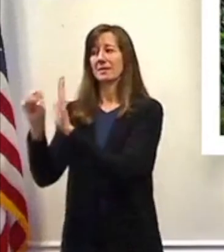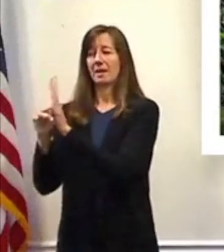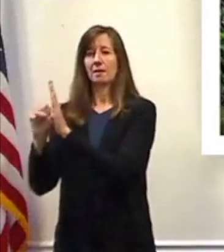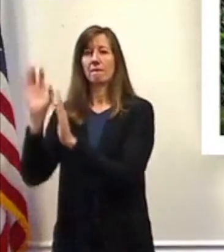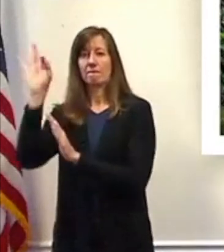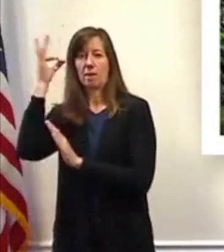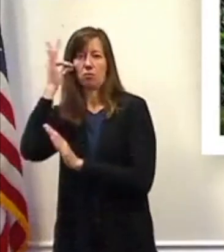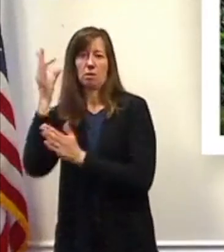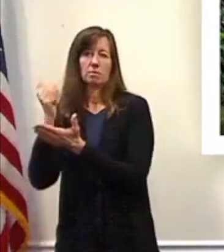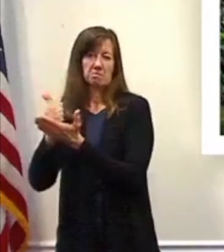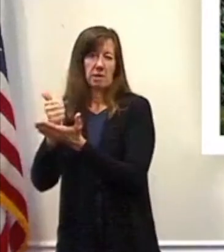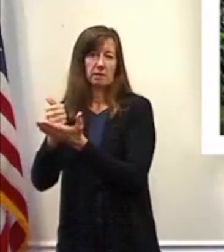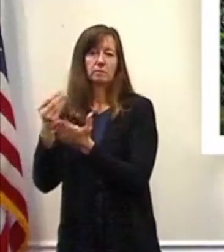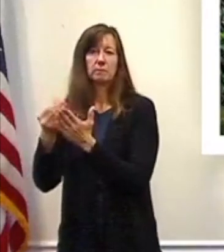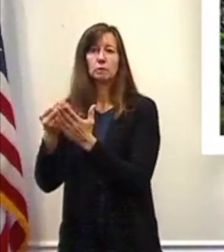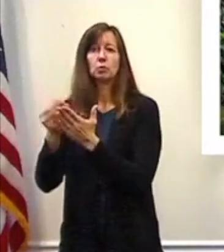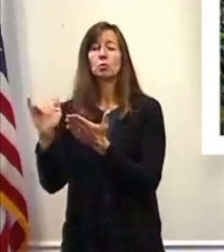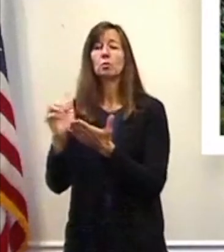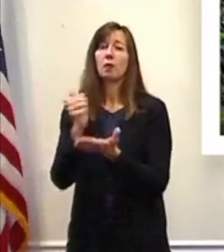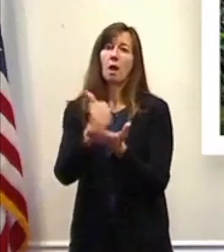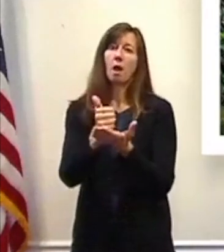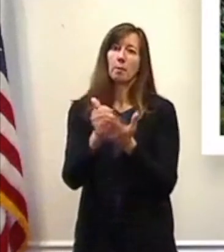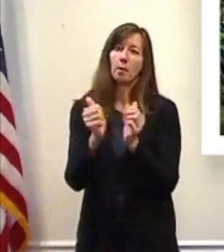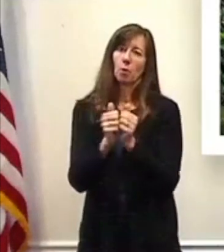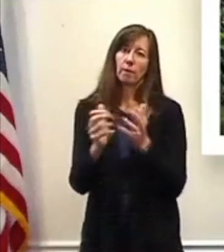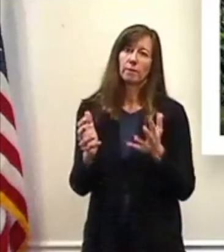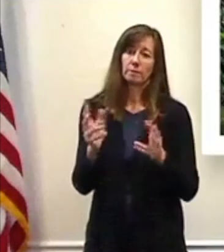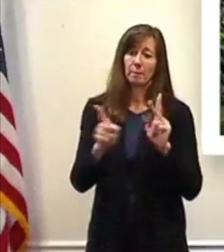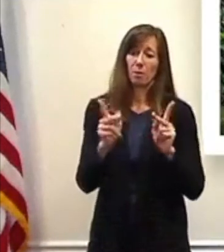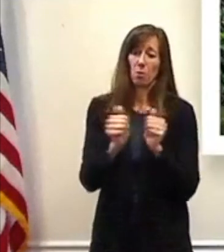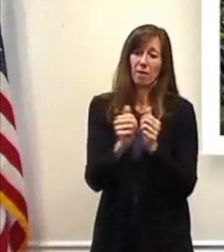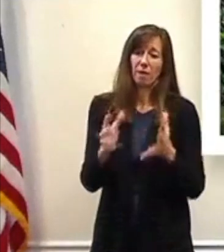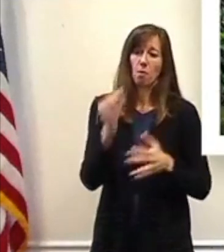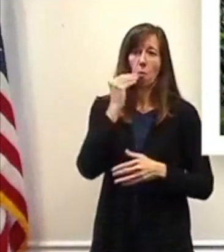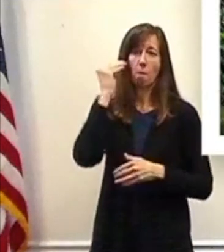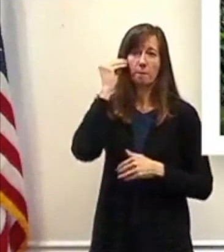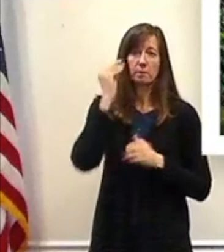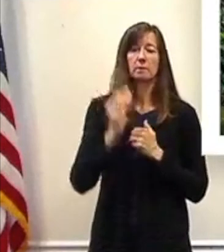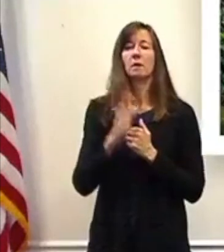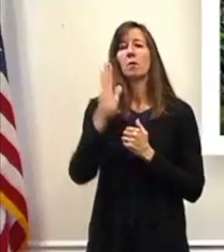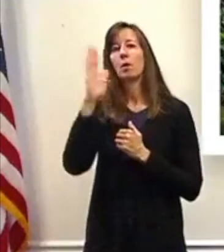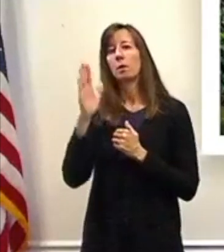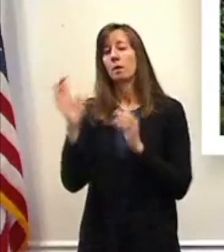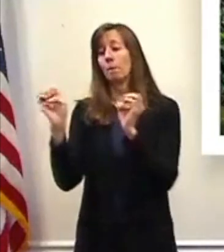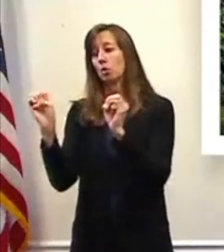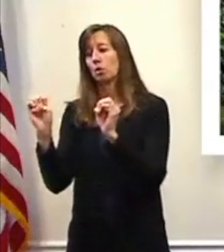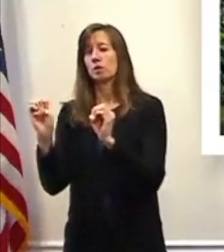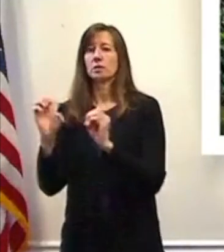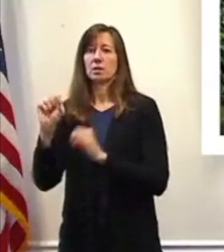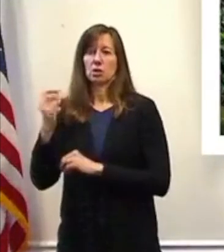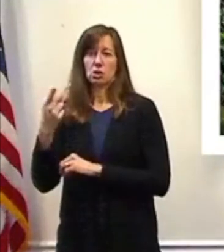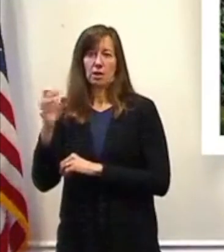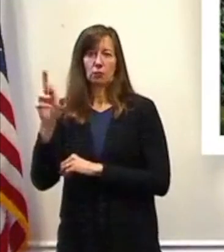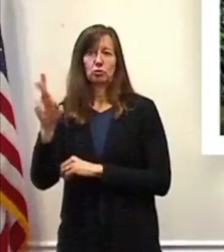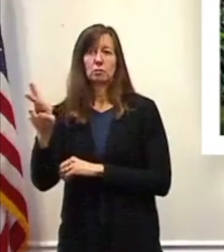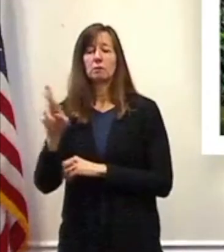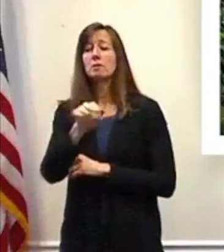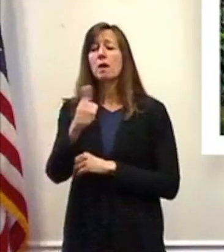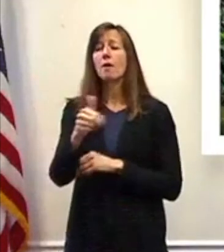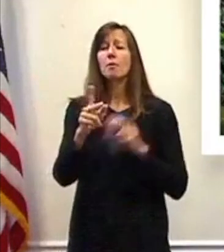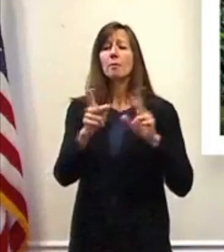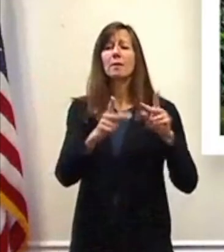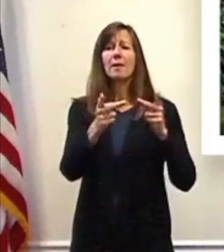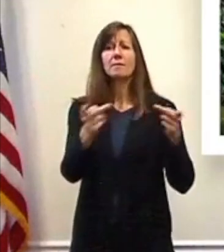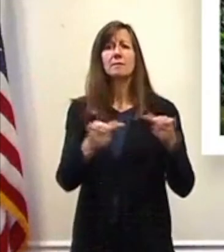assist with homelessness. So we'll continue our emergency shelter. While there were other communities closing shelters during the pandemic, we expanded